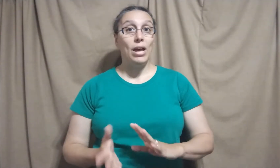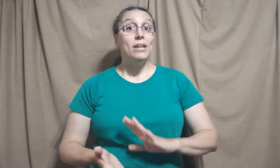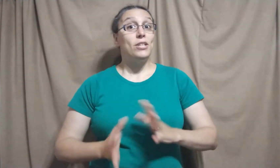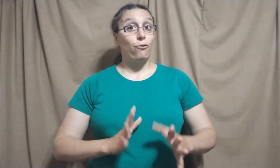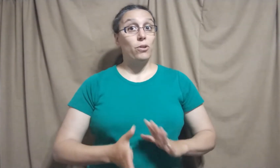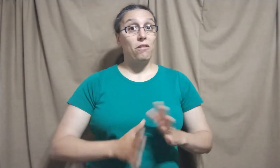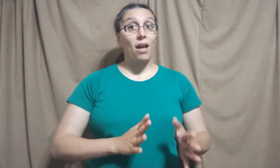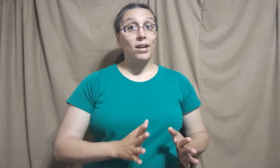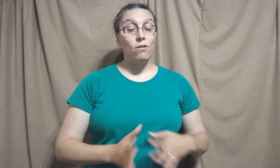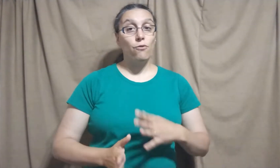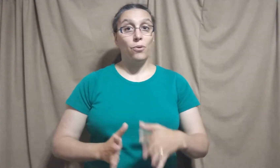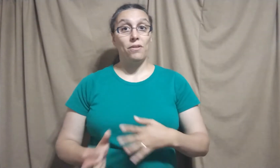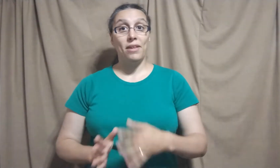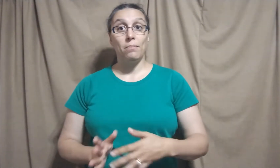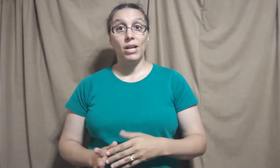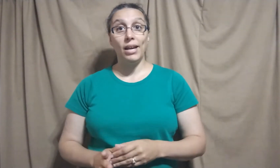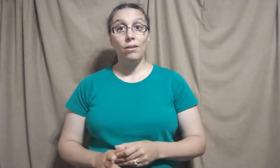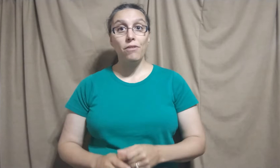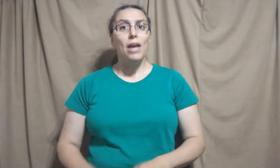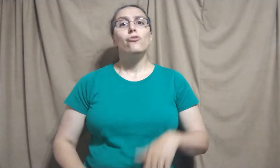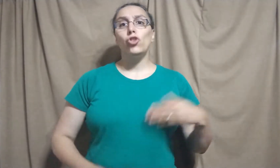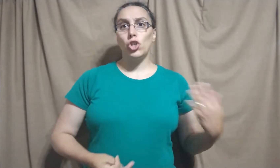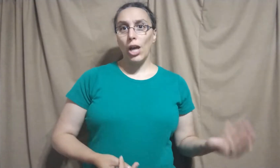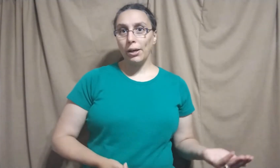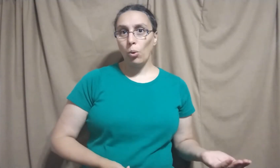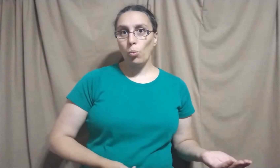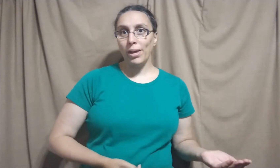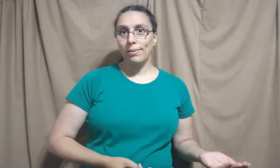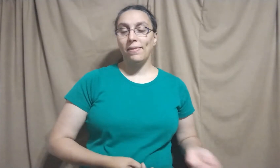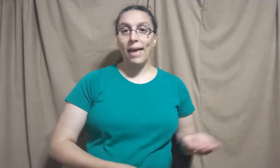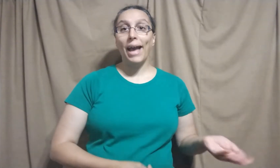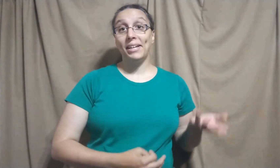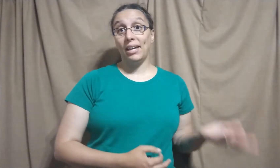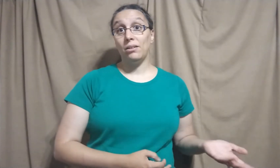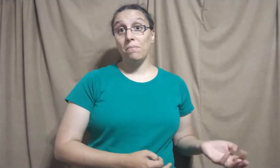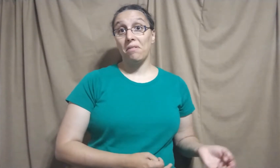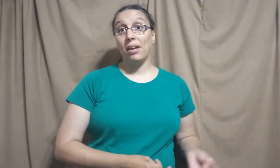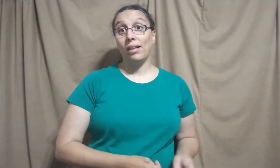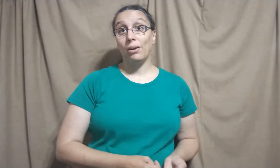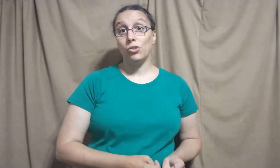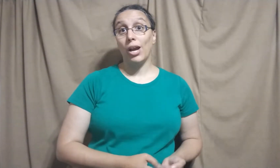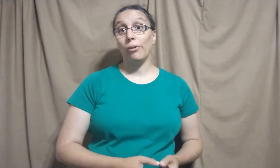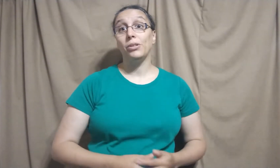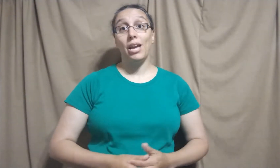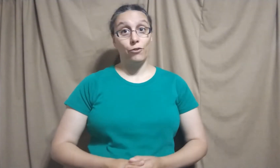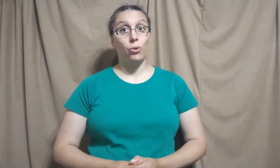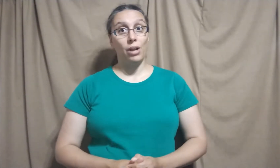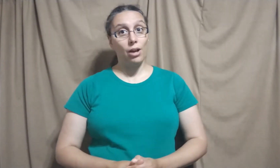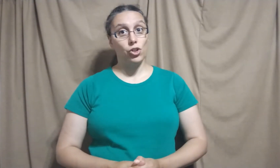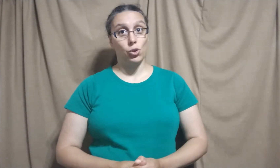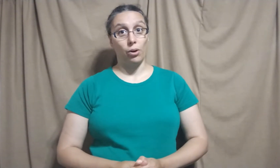different signs for the same titles. Check with that Kingdom Sign Language Herald if you're not sure.